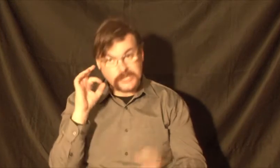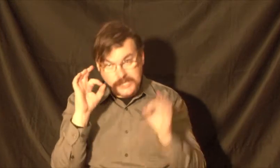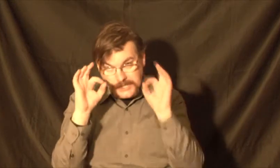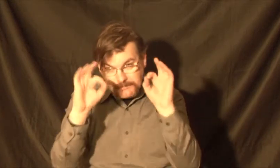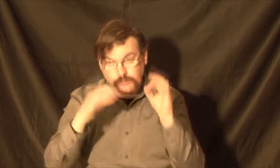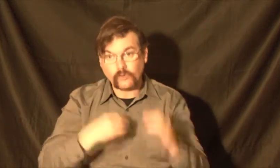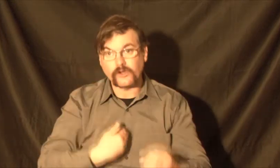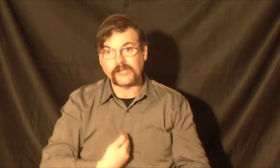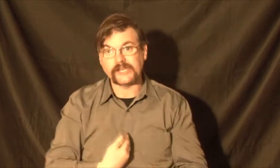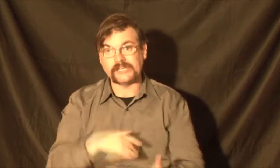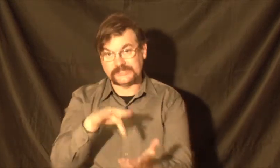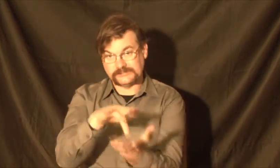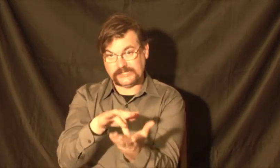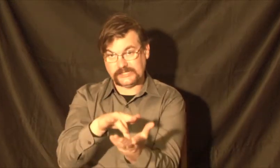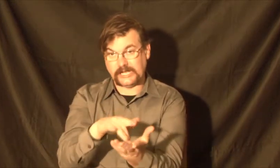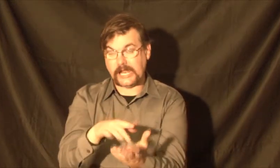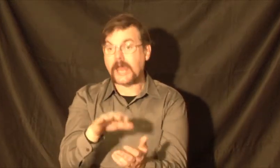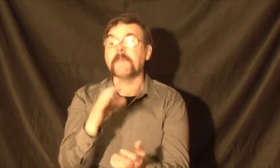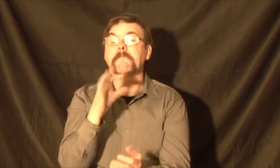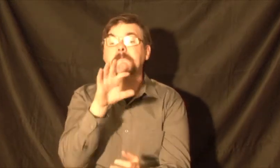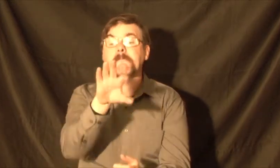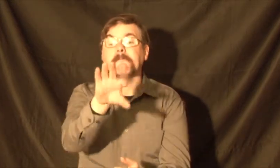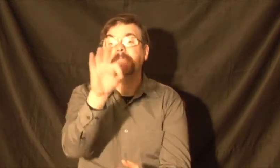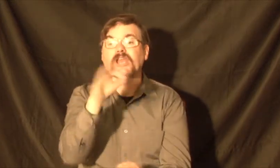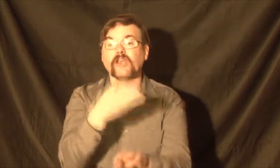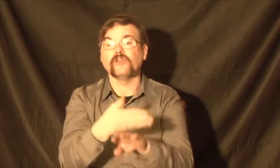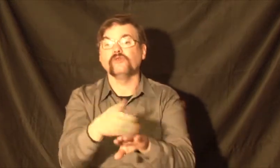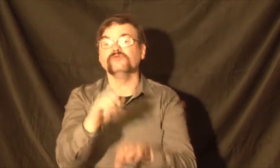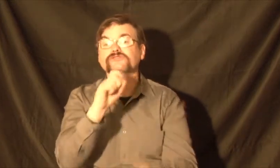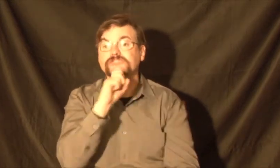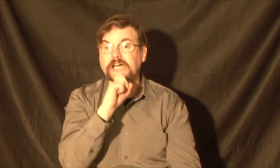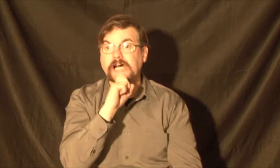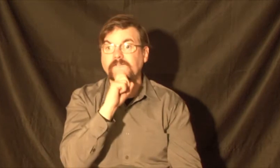meeting when selecting a potential hearing staff to assist deaf students in school.